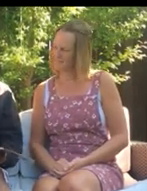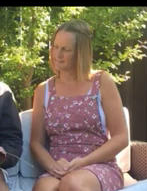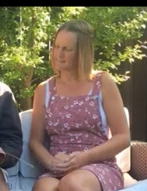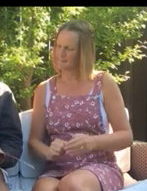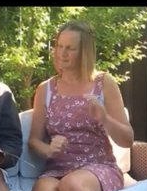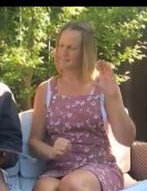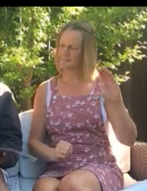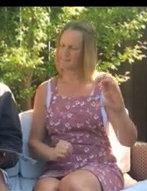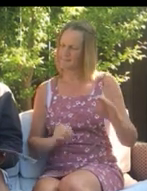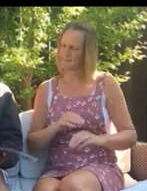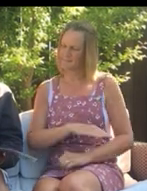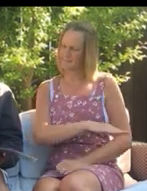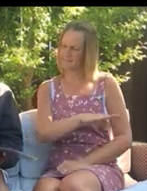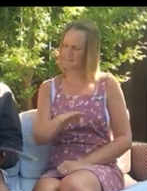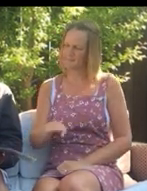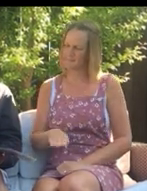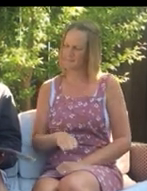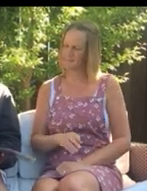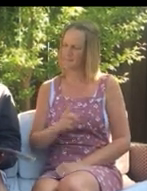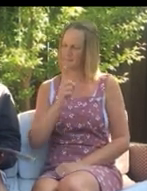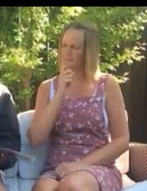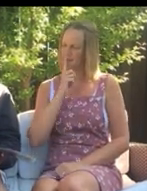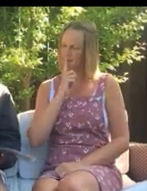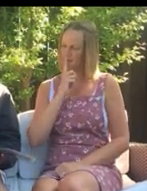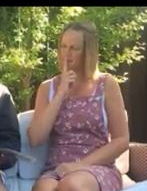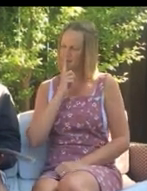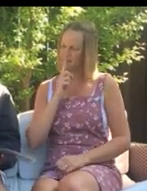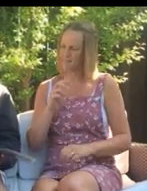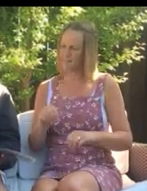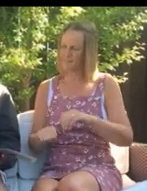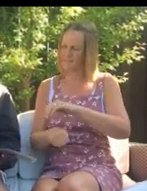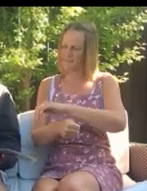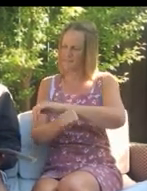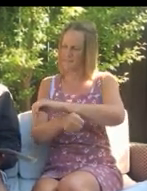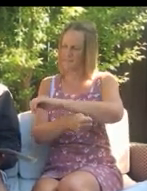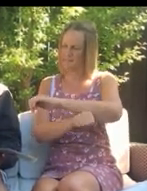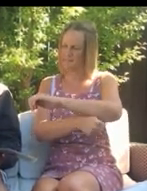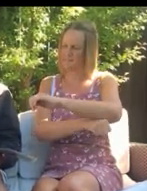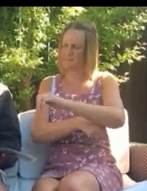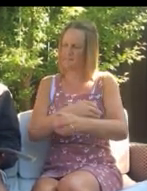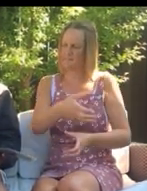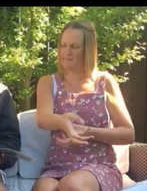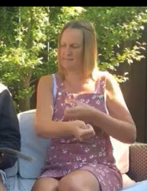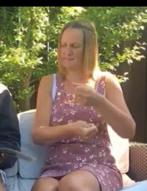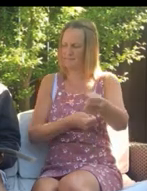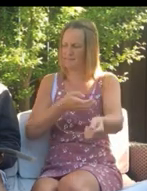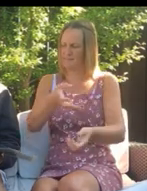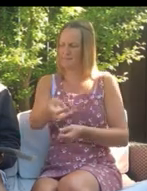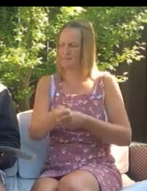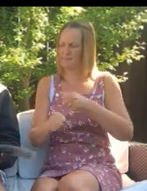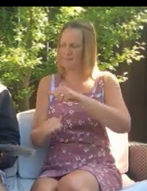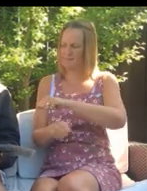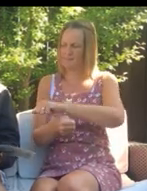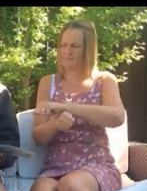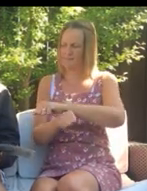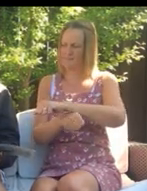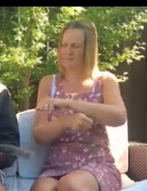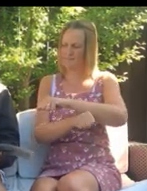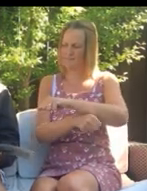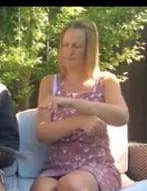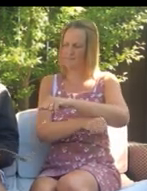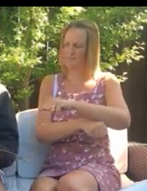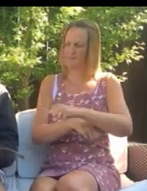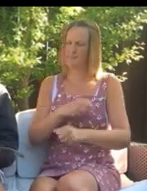At Chapel Island, when they reach, a quiet cove they make for shore. And pull the raft upon the beach, then